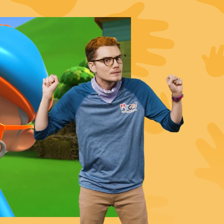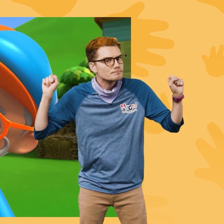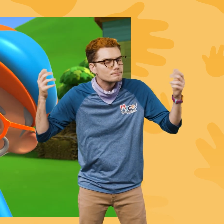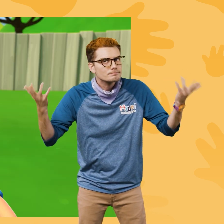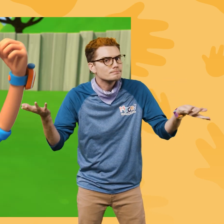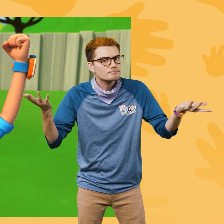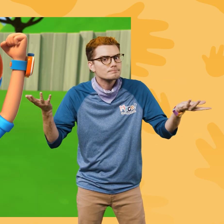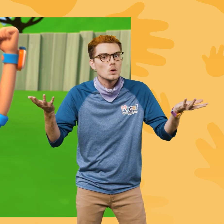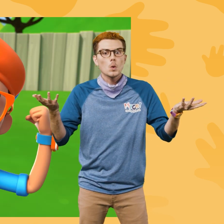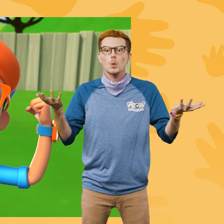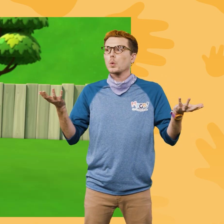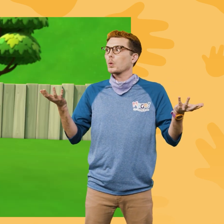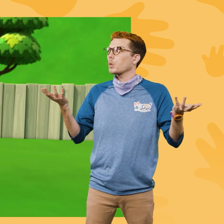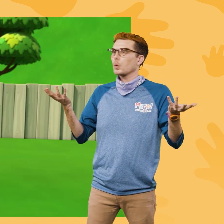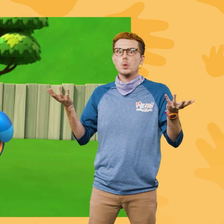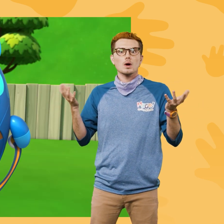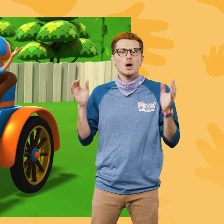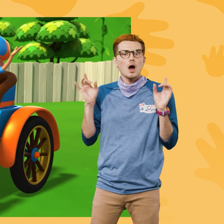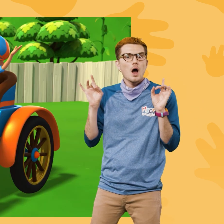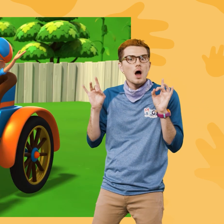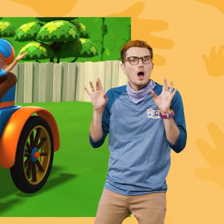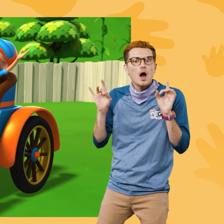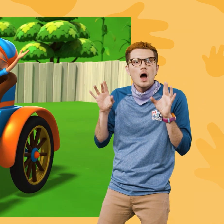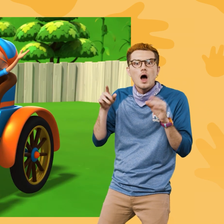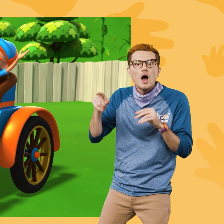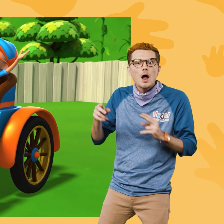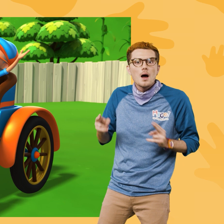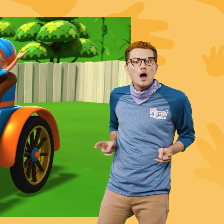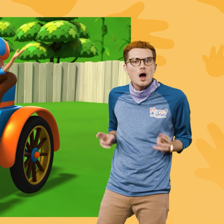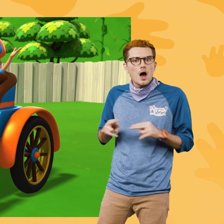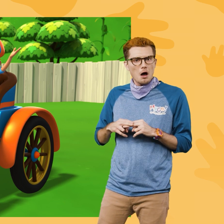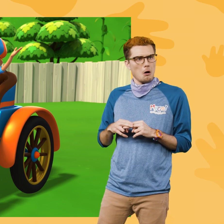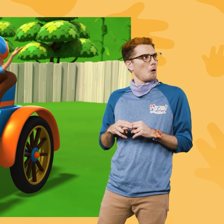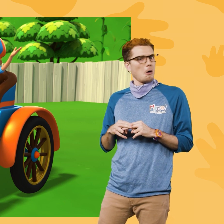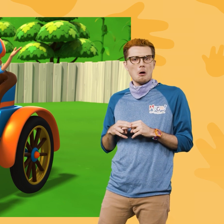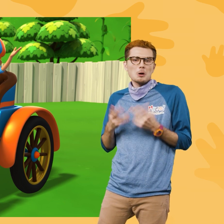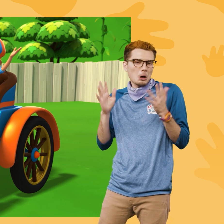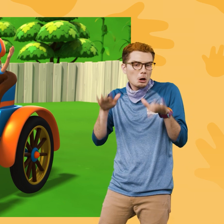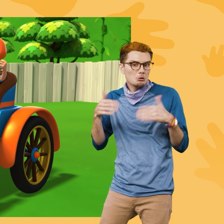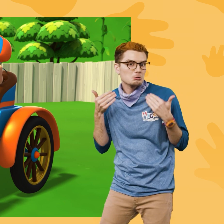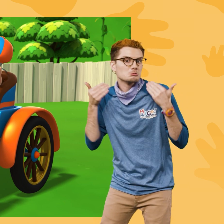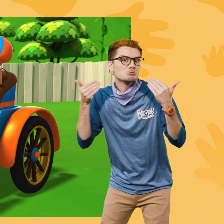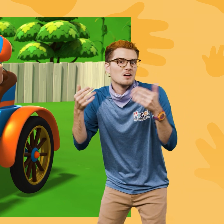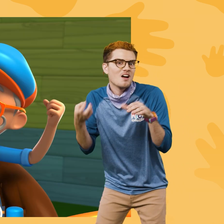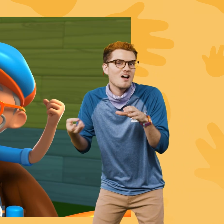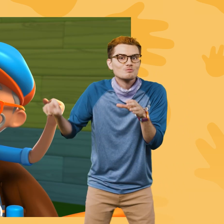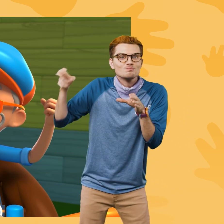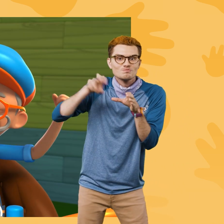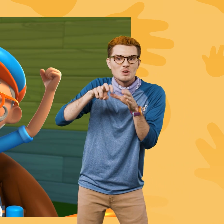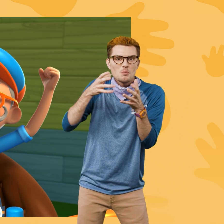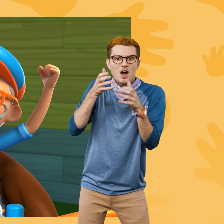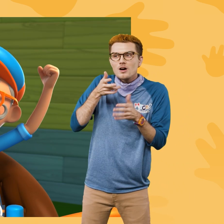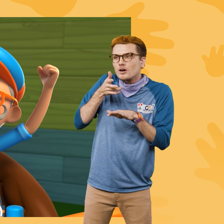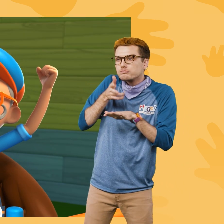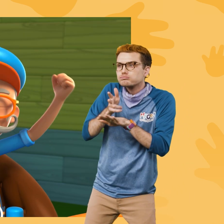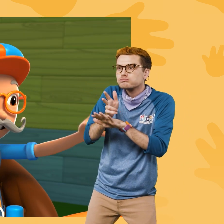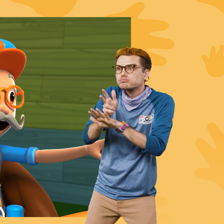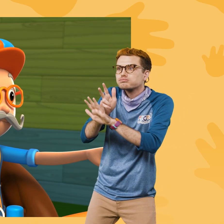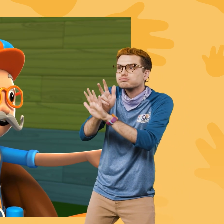Seatbelts keep you safe! Hot dog! Seatbelts? Okay! Let's go! To the top of